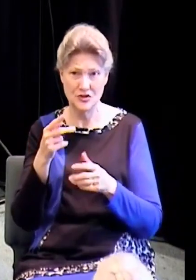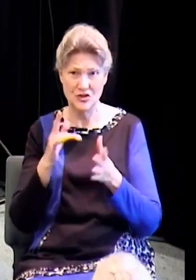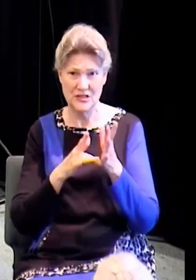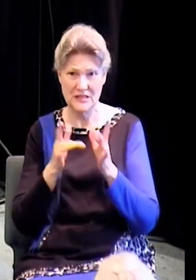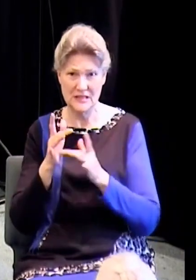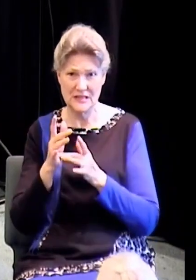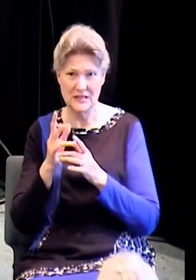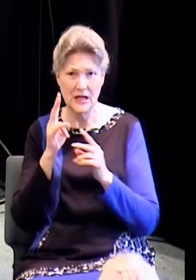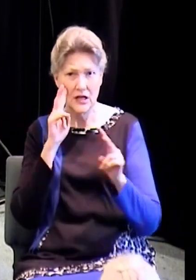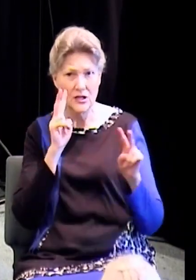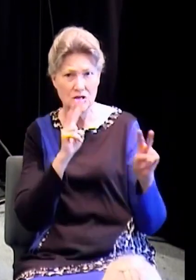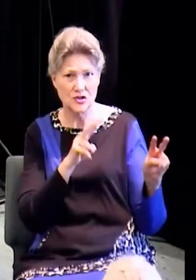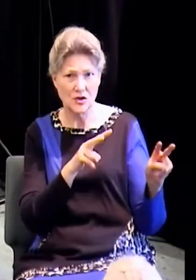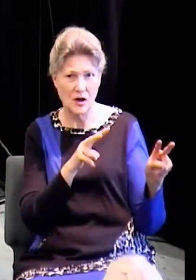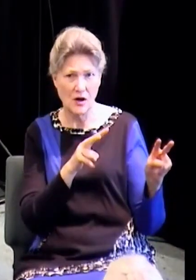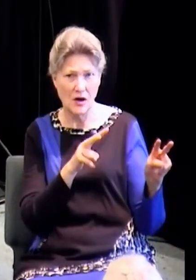Go and sin no more. Notice,